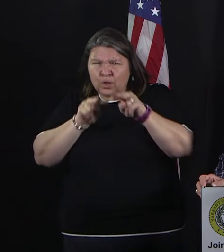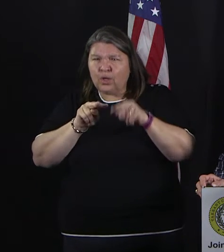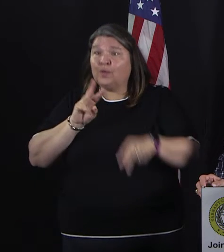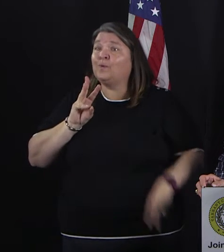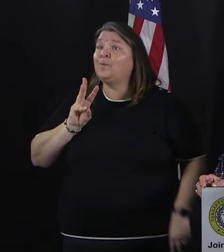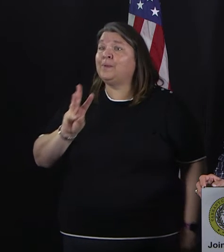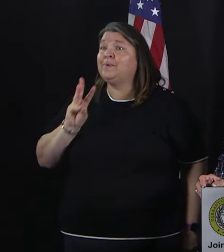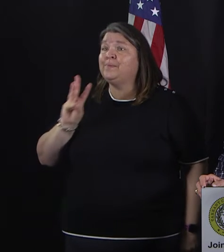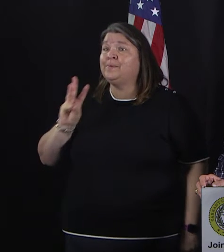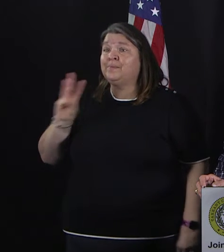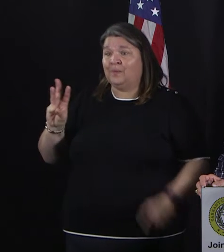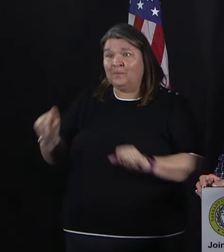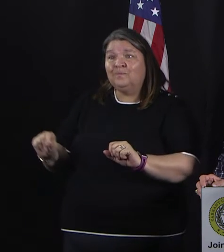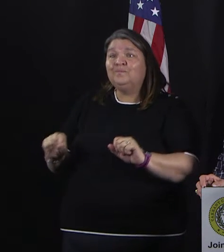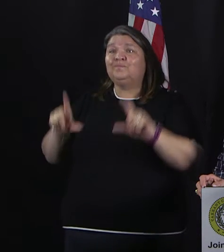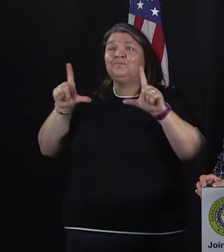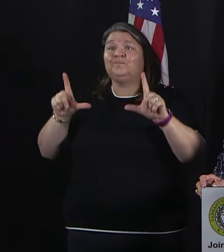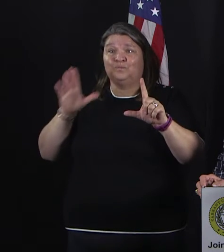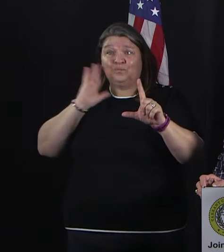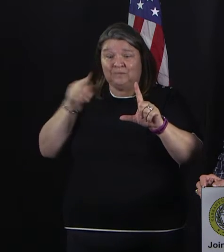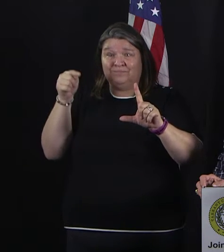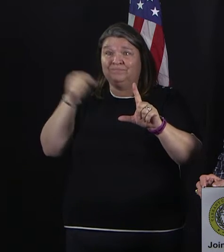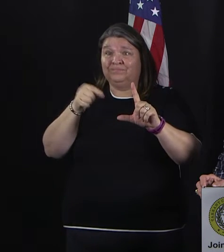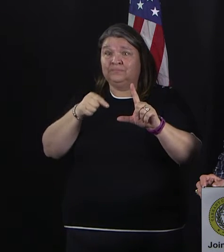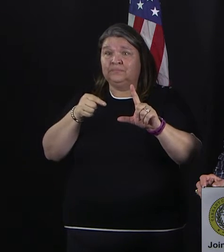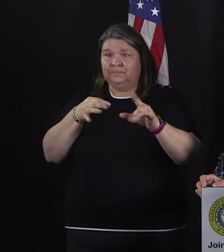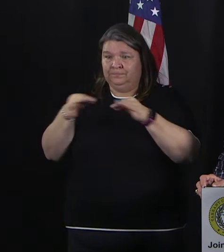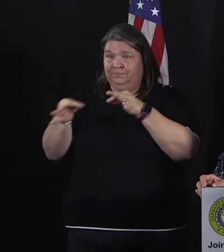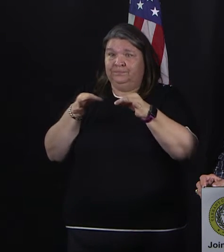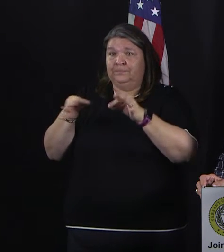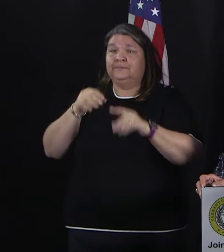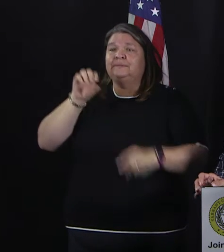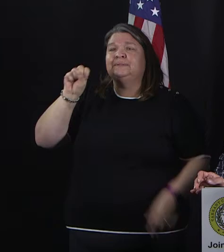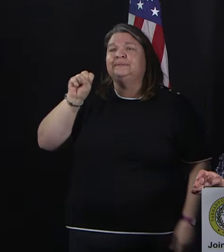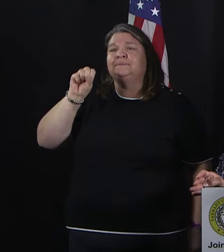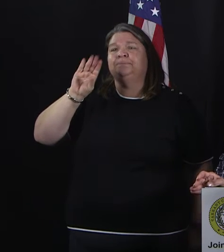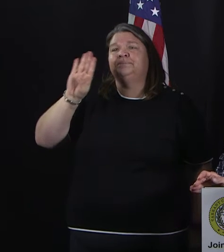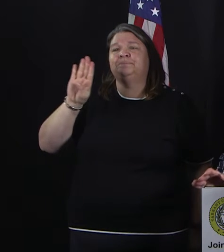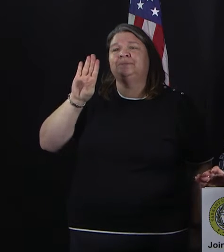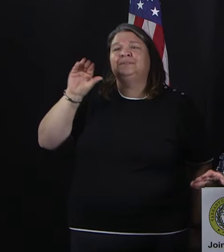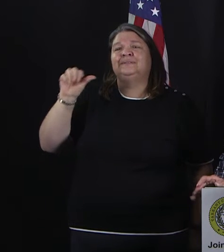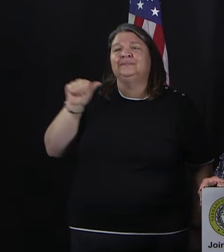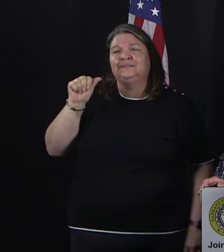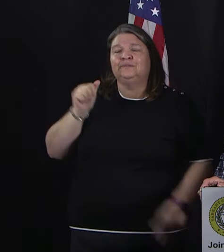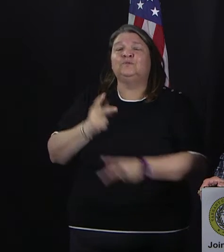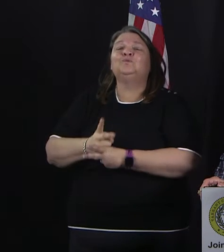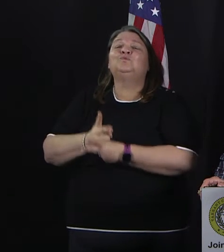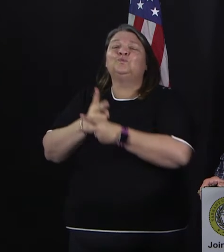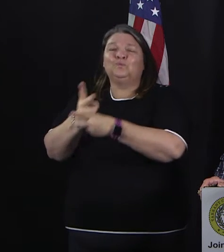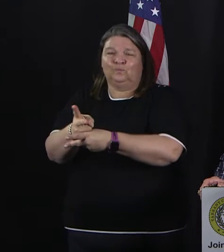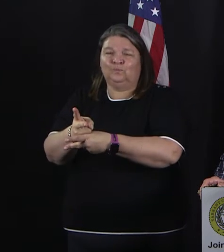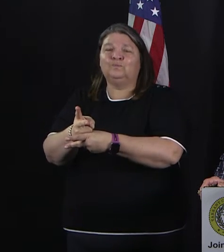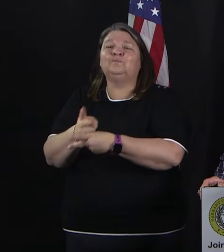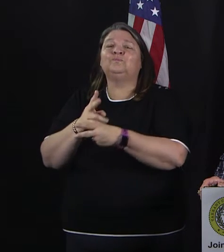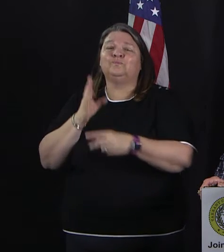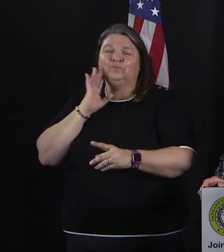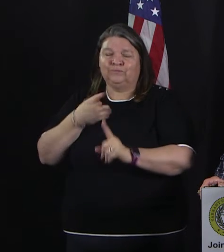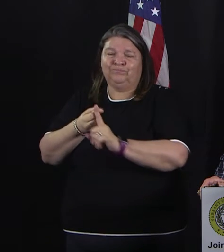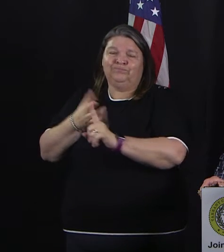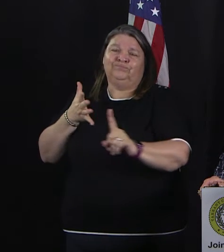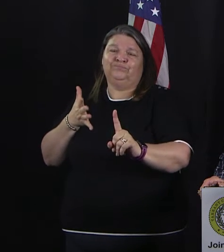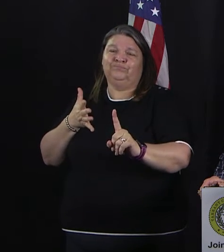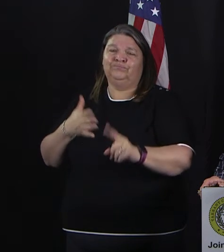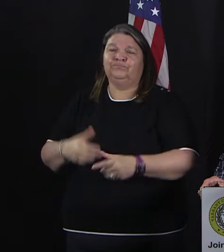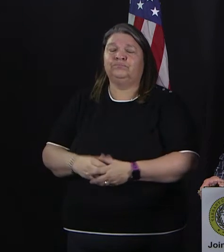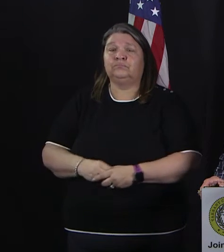there will be SBA loans. Legal department at the city will publish a very comprehensive explanation